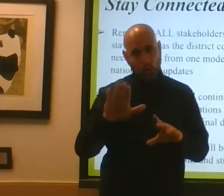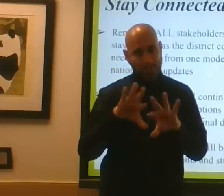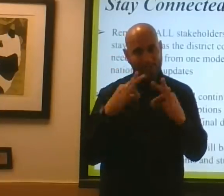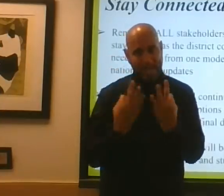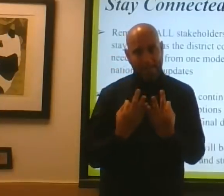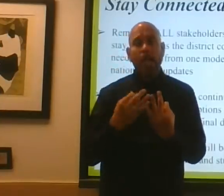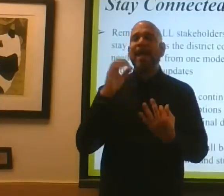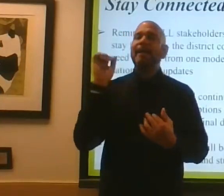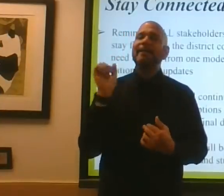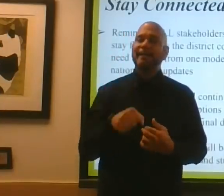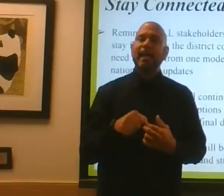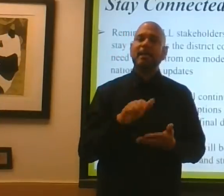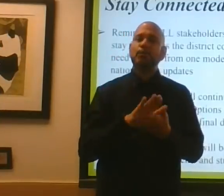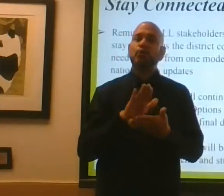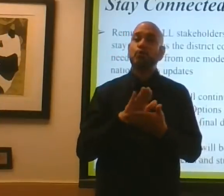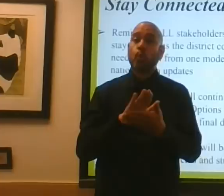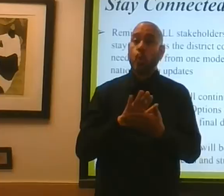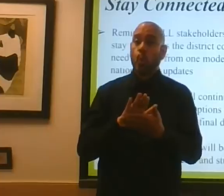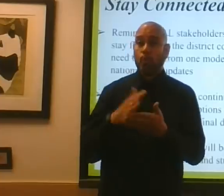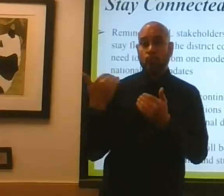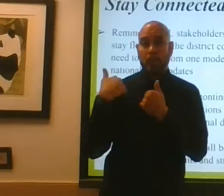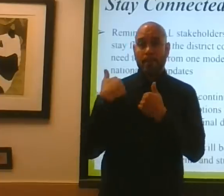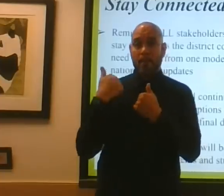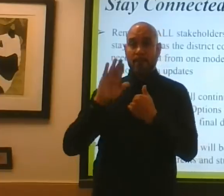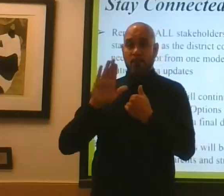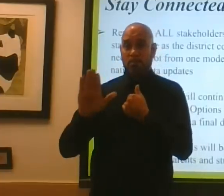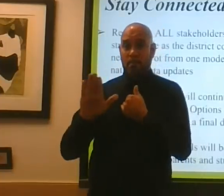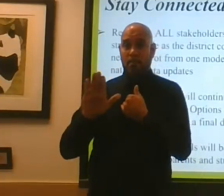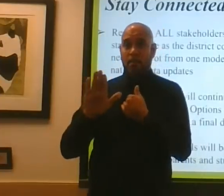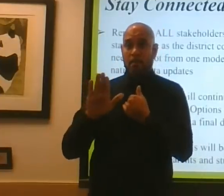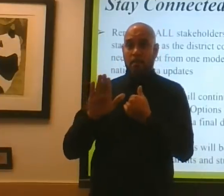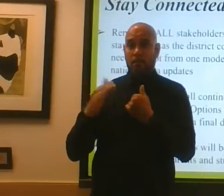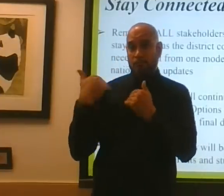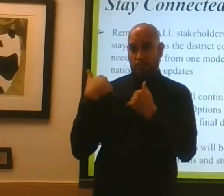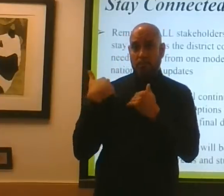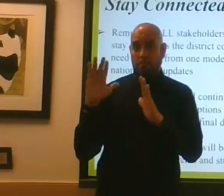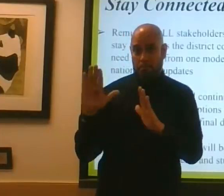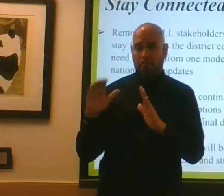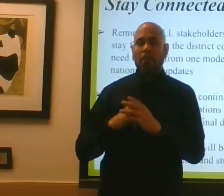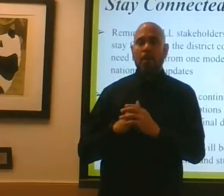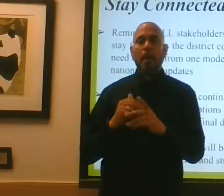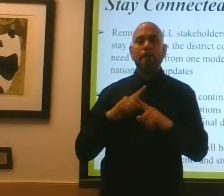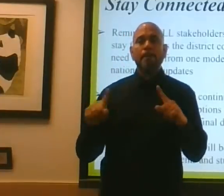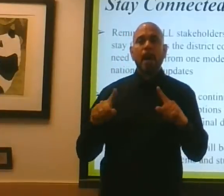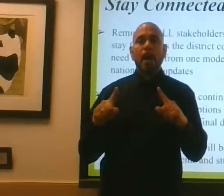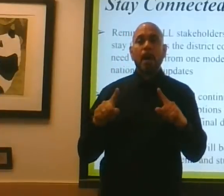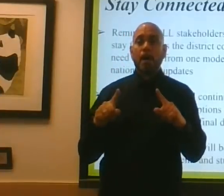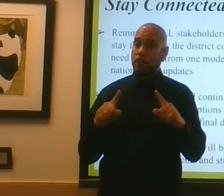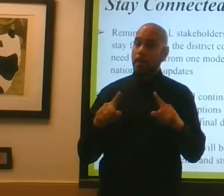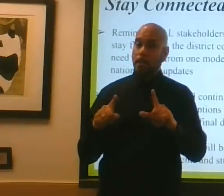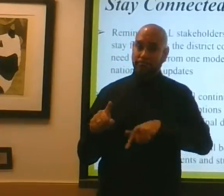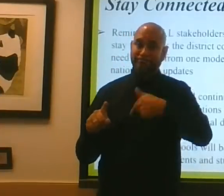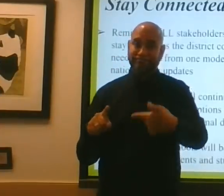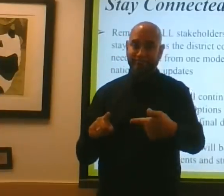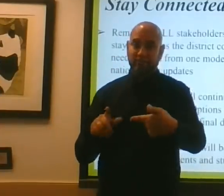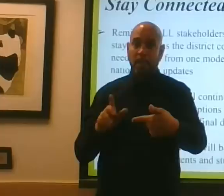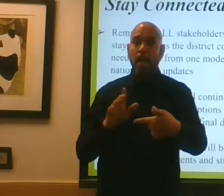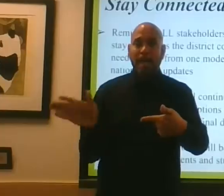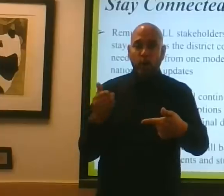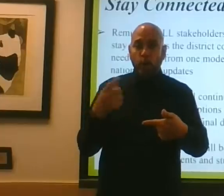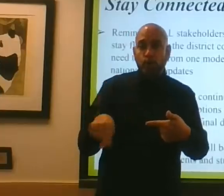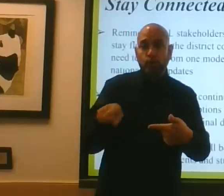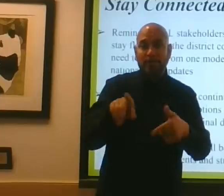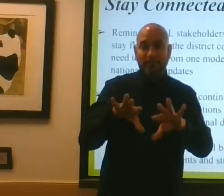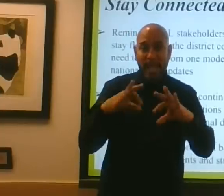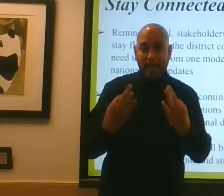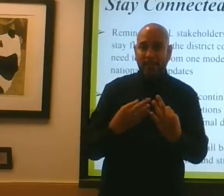So yes, the school system plays a part and we're going to do our part. But at the end of the day, I want to encourage all of our families, you've got